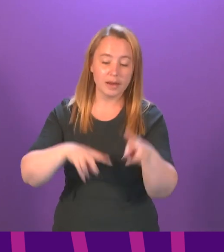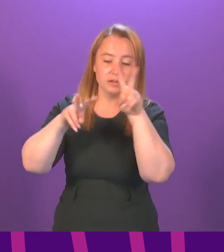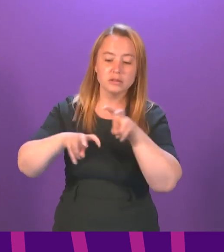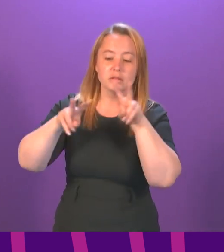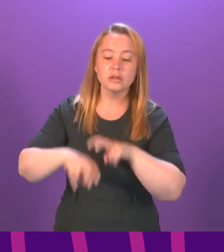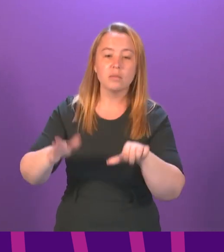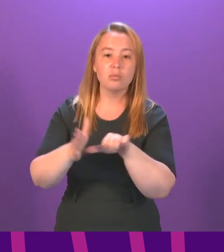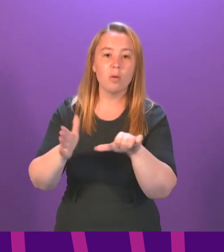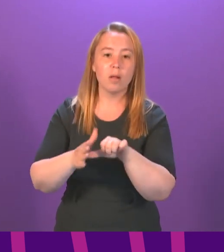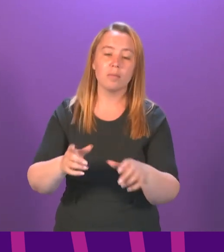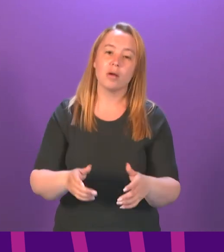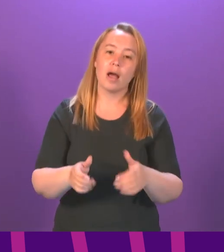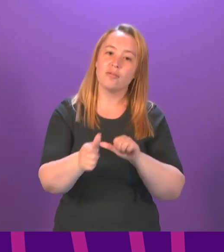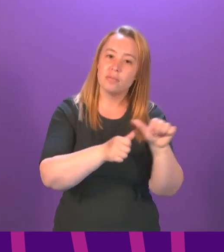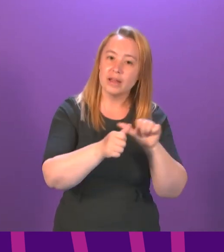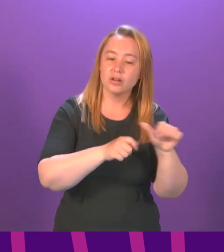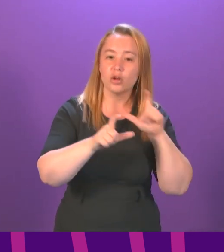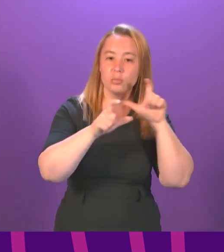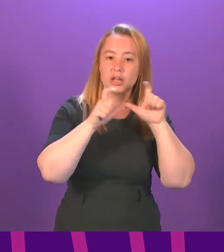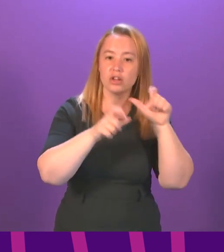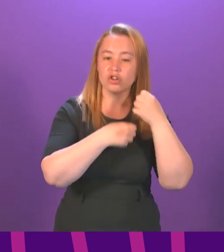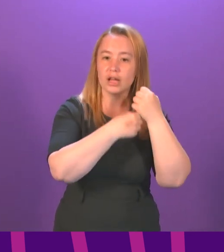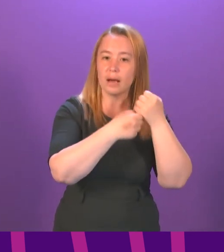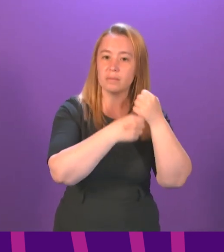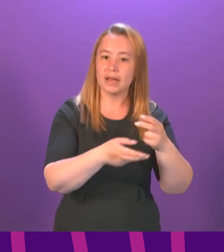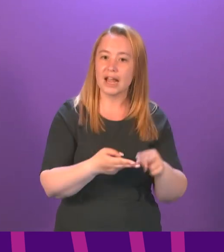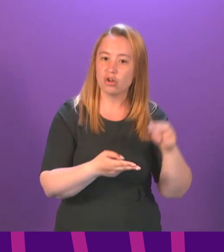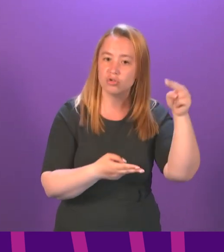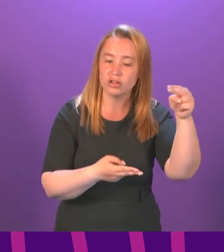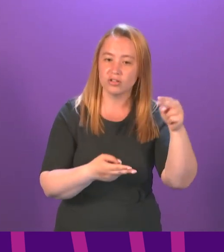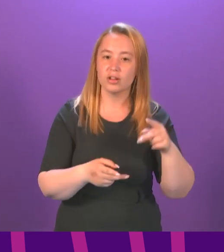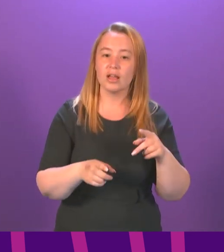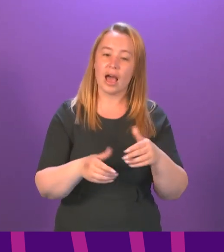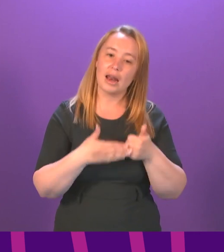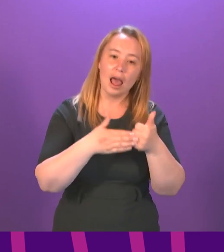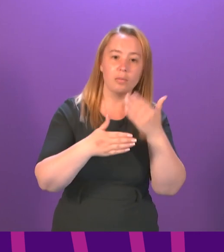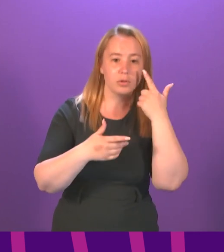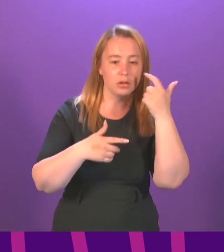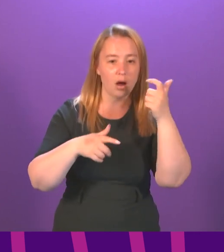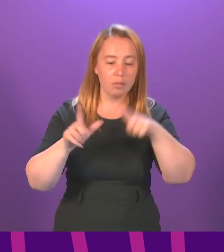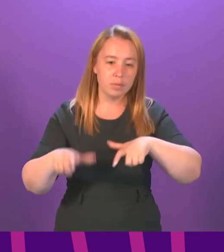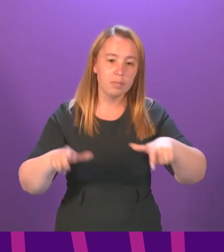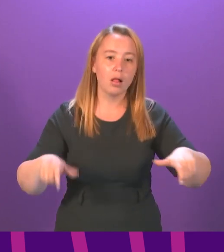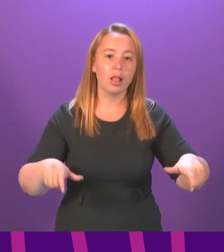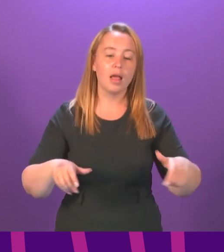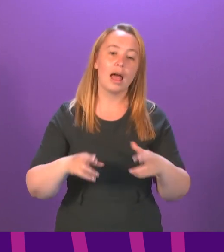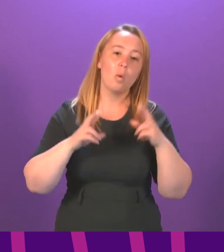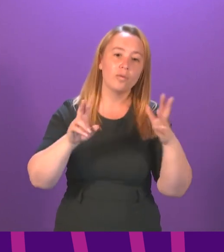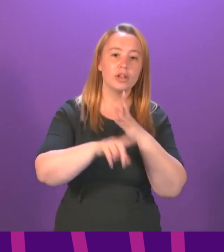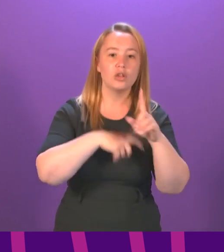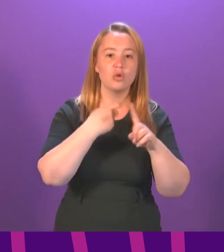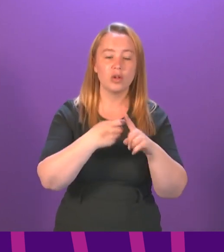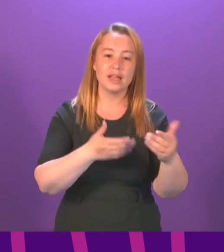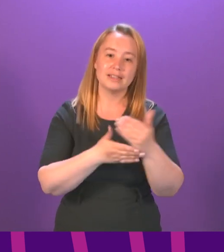increase the communications campaign which I have mentioned and the members mentioned as a danger to young people, and encourage the UK Government to progress the